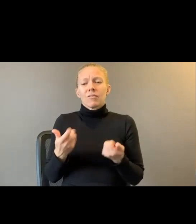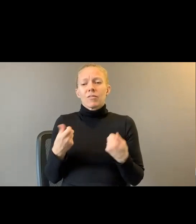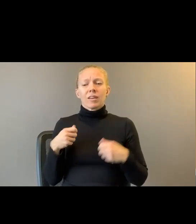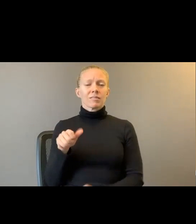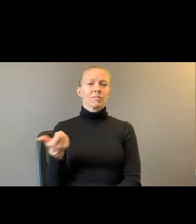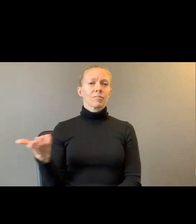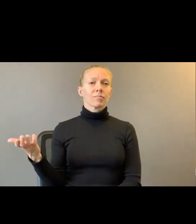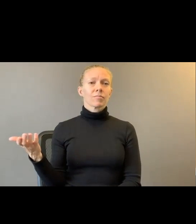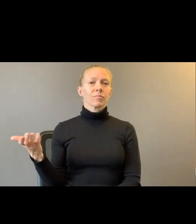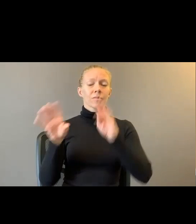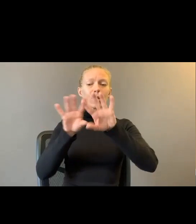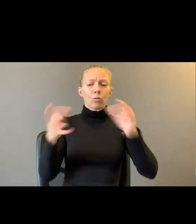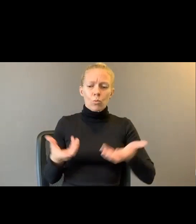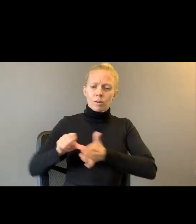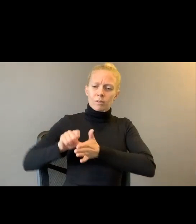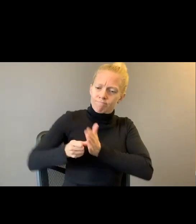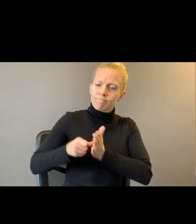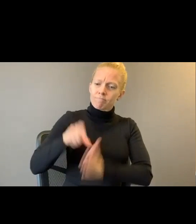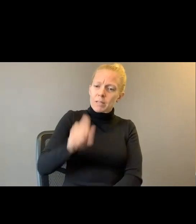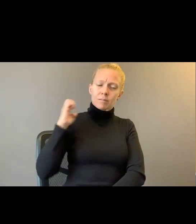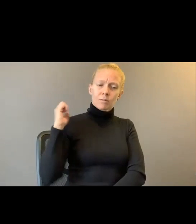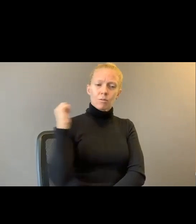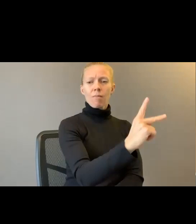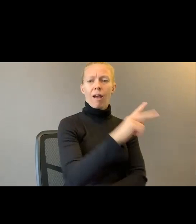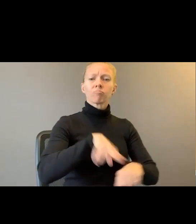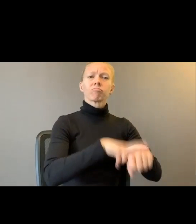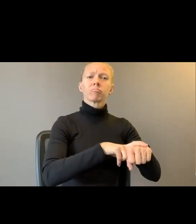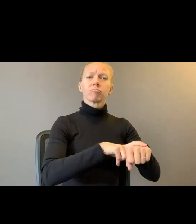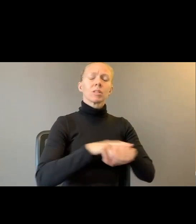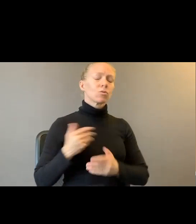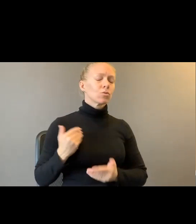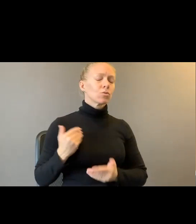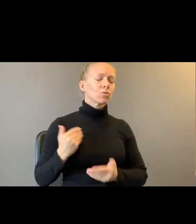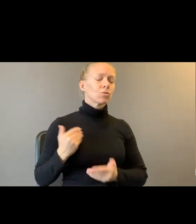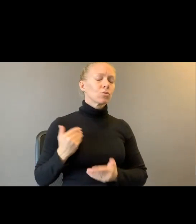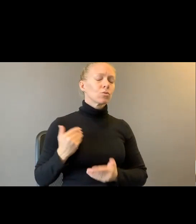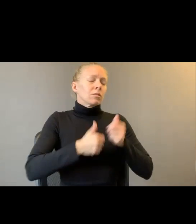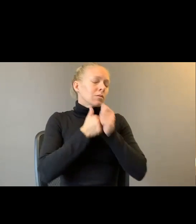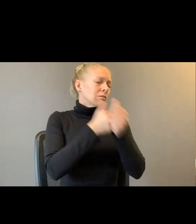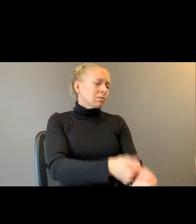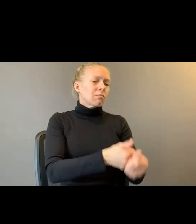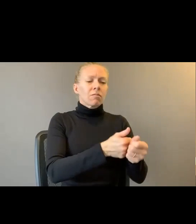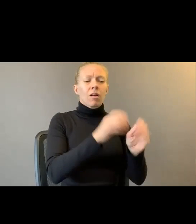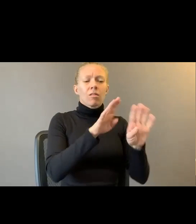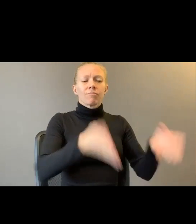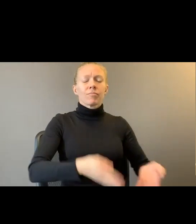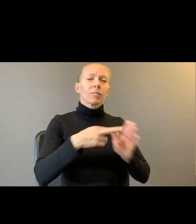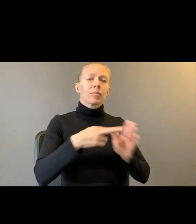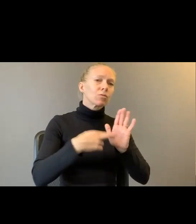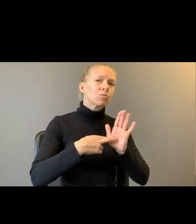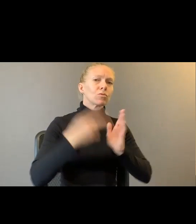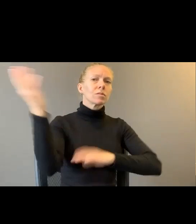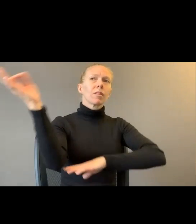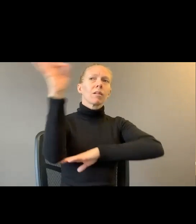insists you return. You go along with the house rules, with the passage of sunlight means.